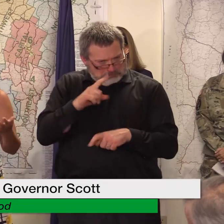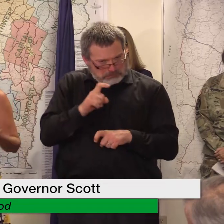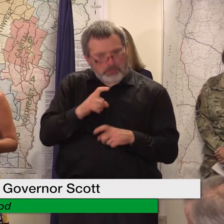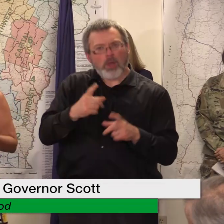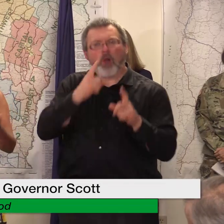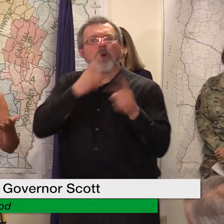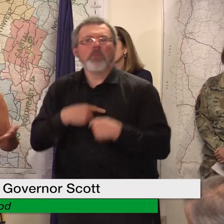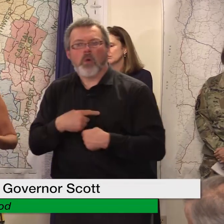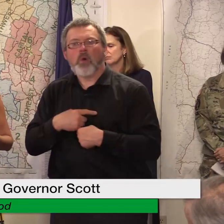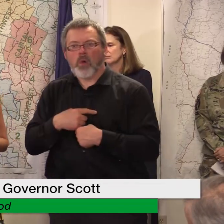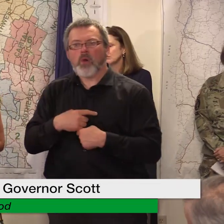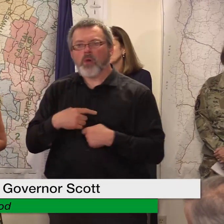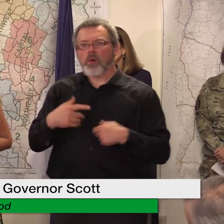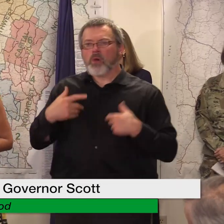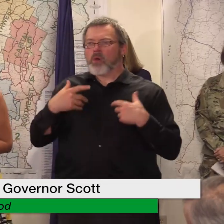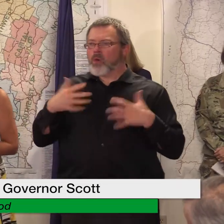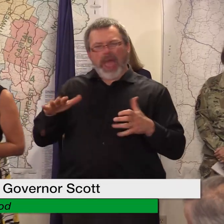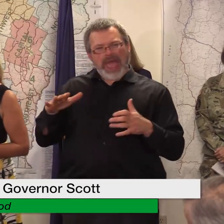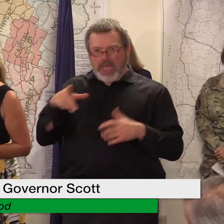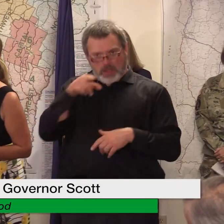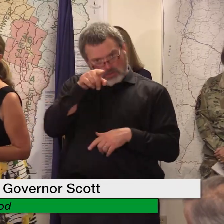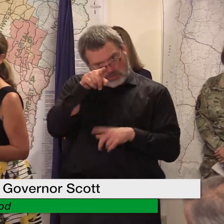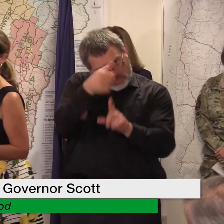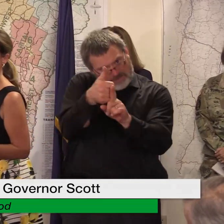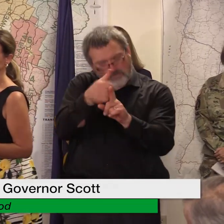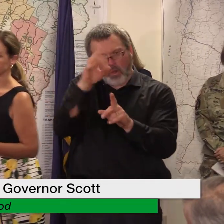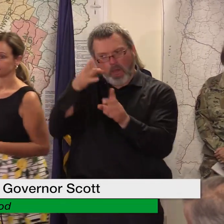it's not going out more broadly